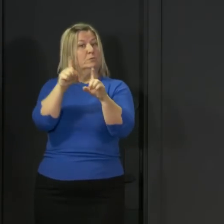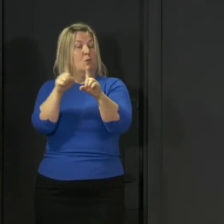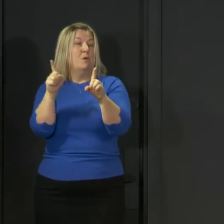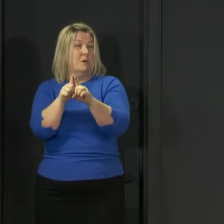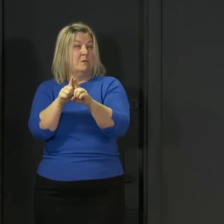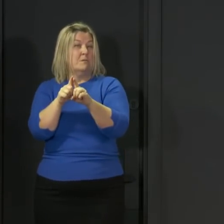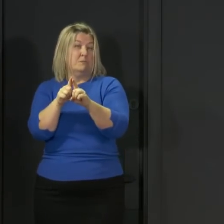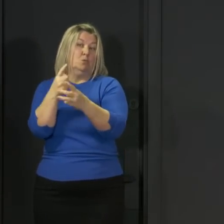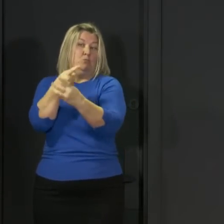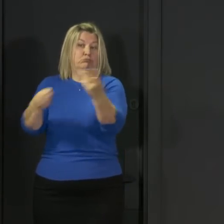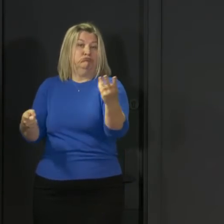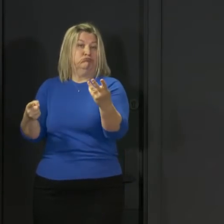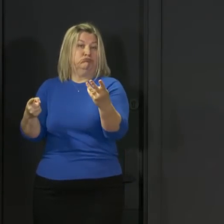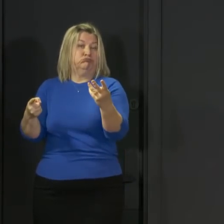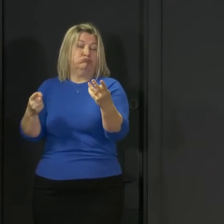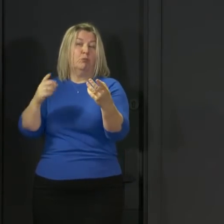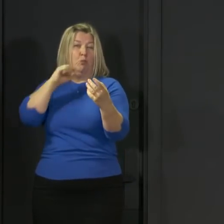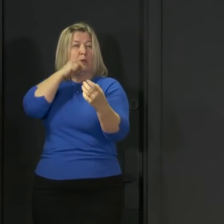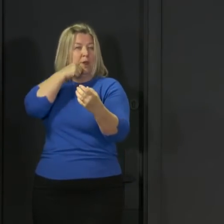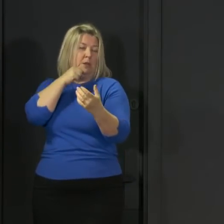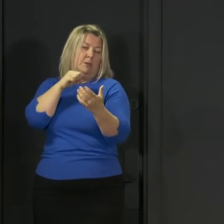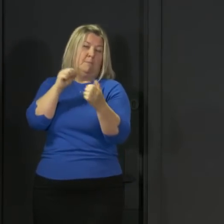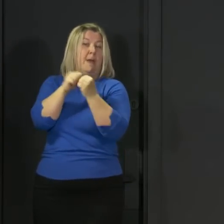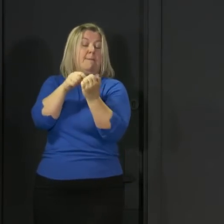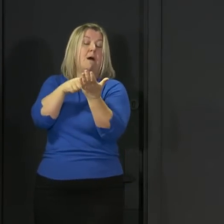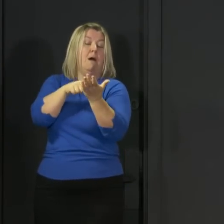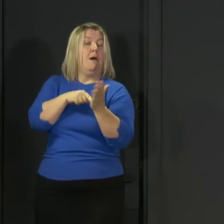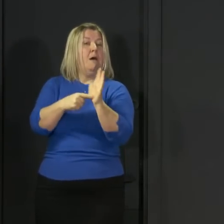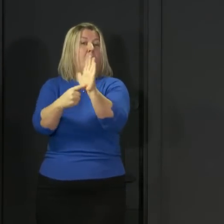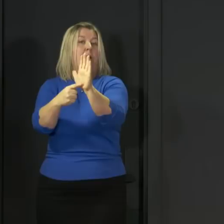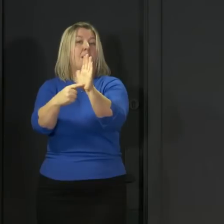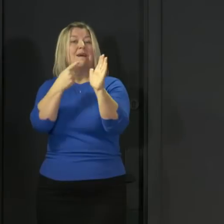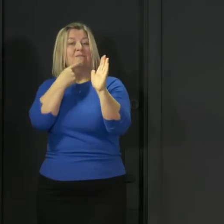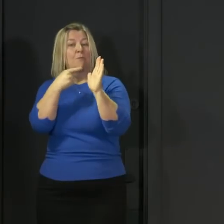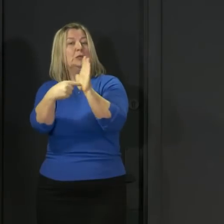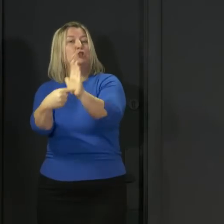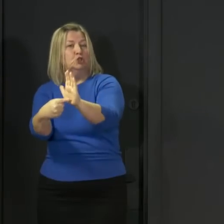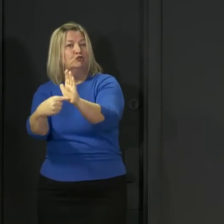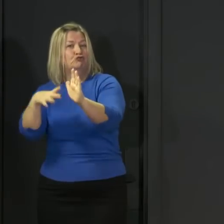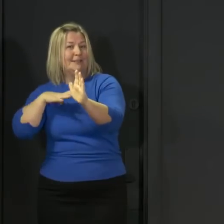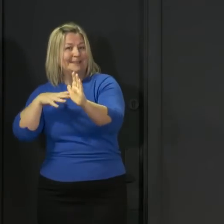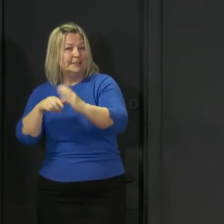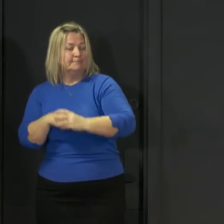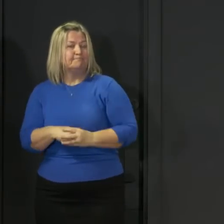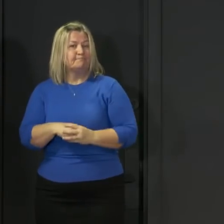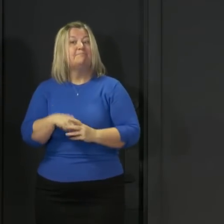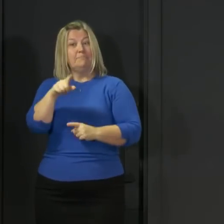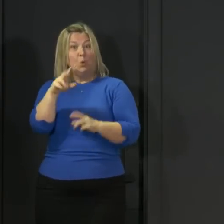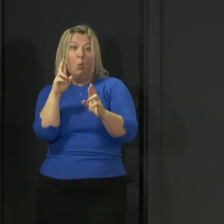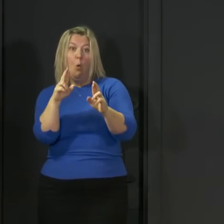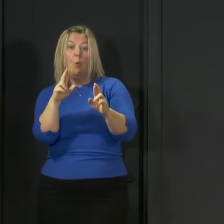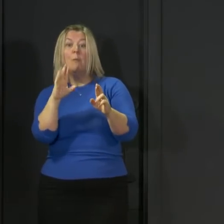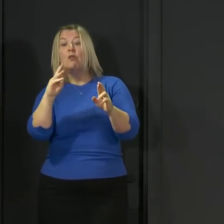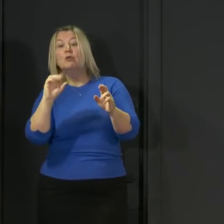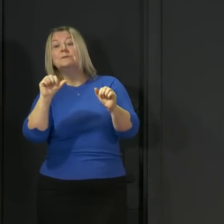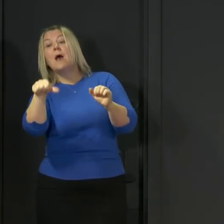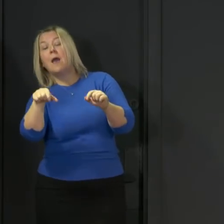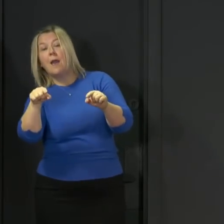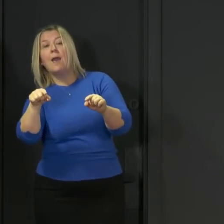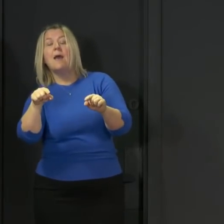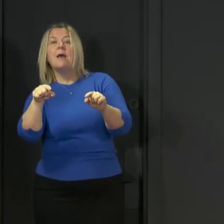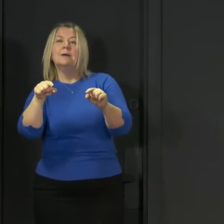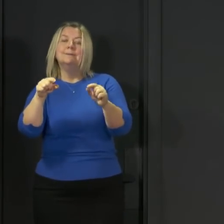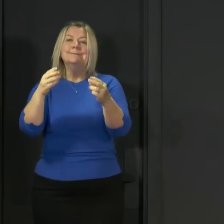two weeks, my hope is that we will be taking some concrete steps on the journey back to a form of